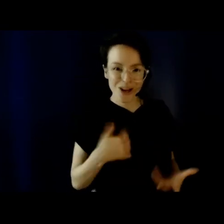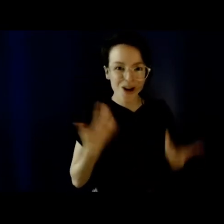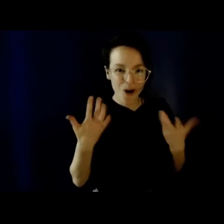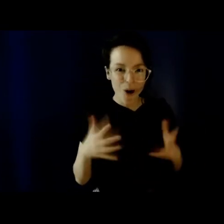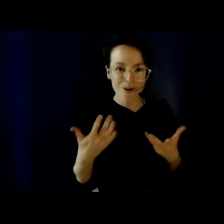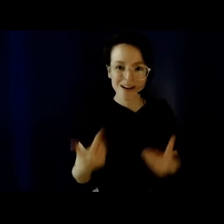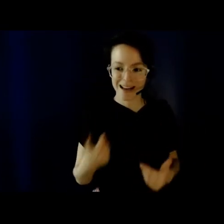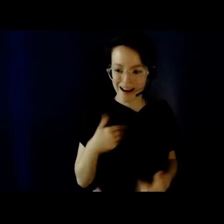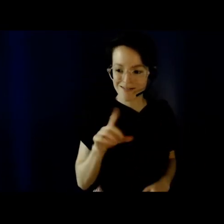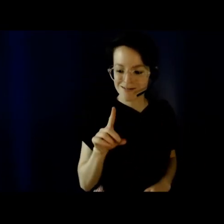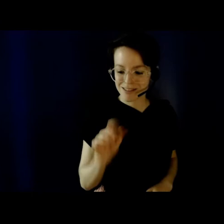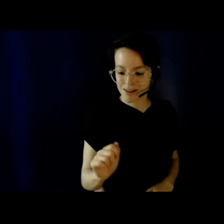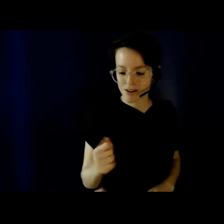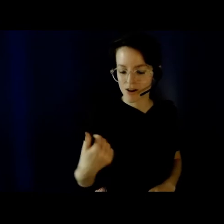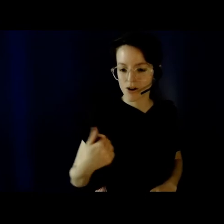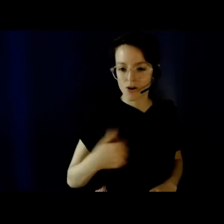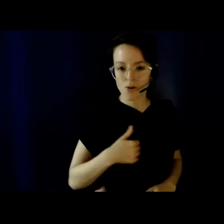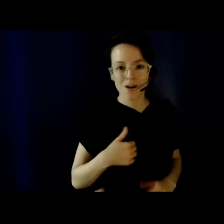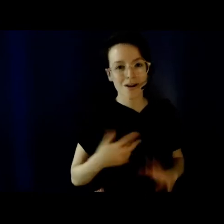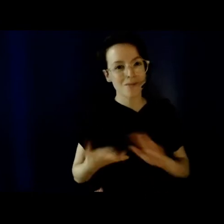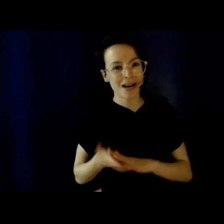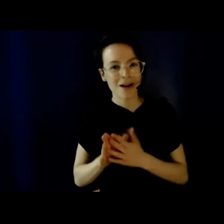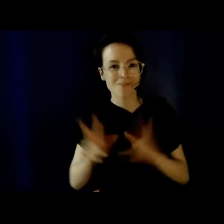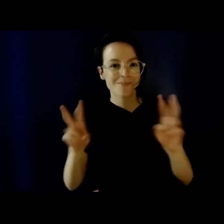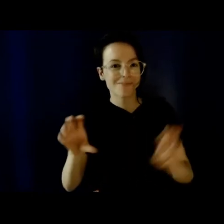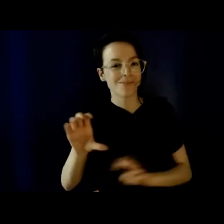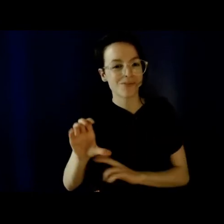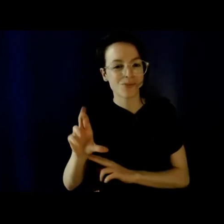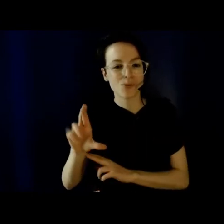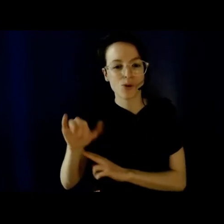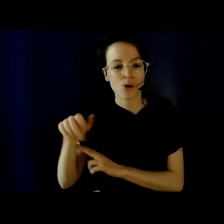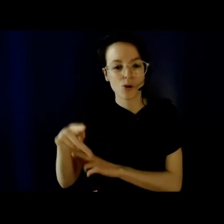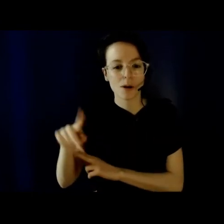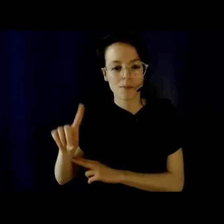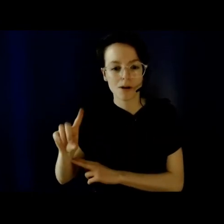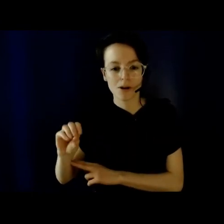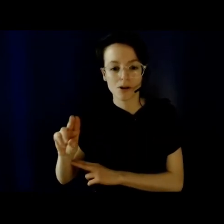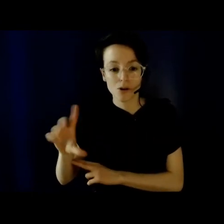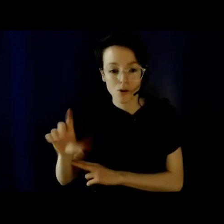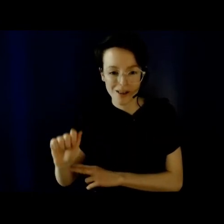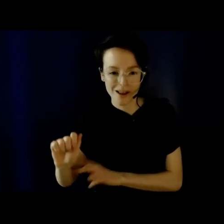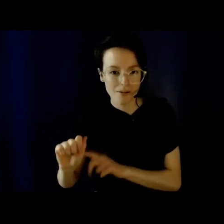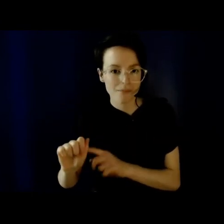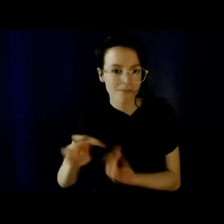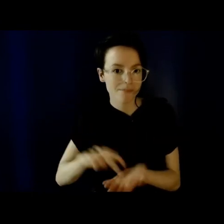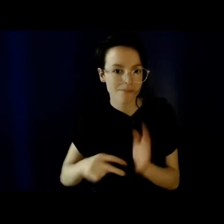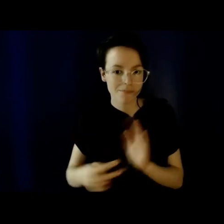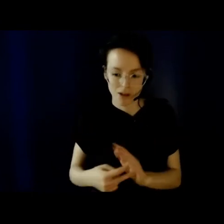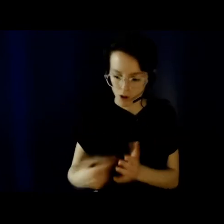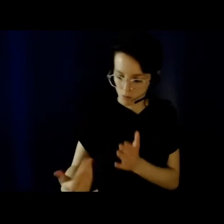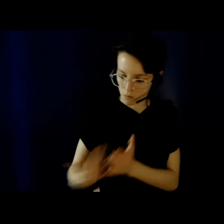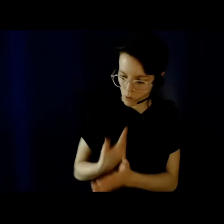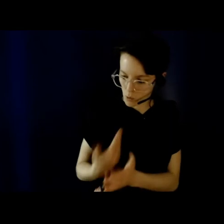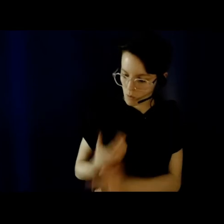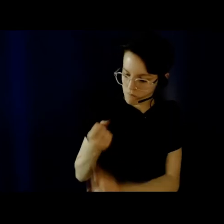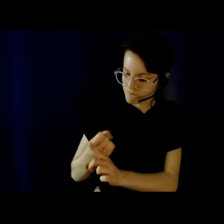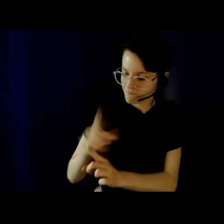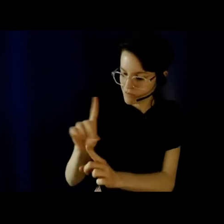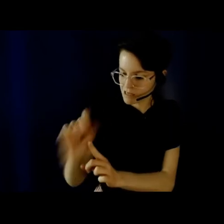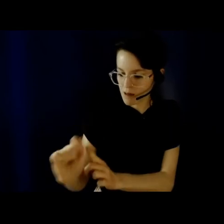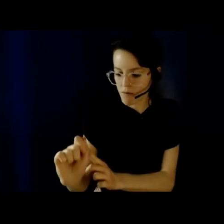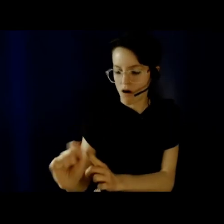of crypt doulas, which is a term for, you know, when you help to orient and support folks who are newly disabled.